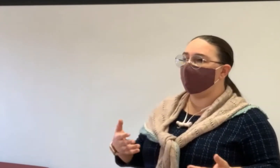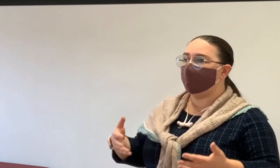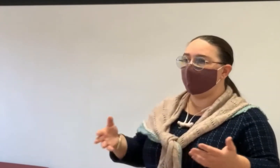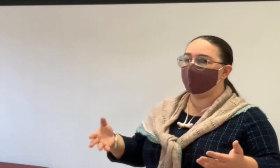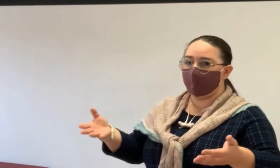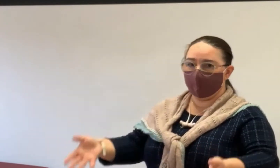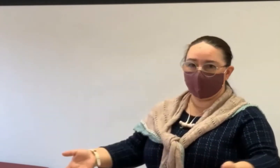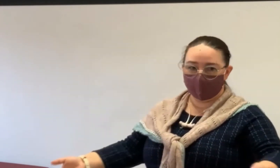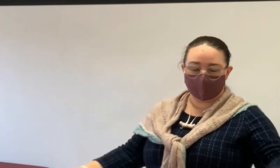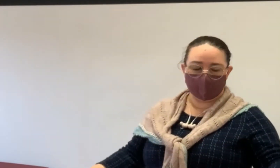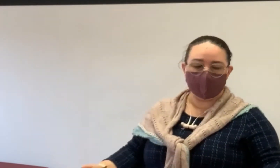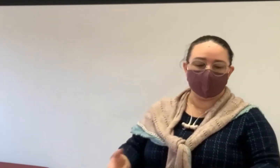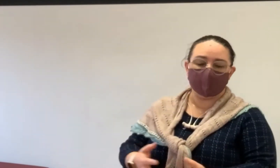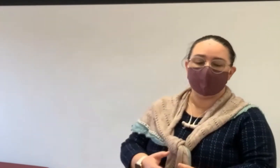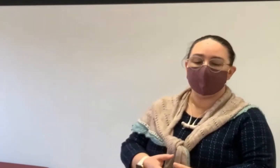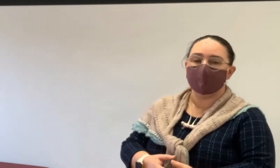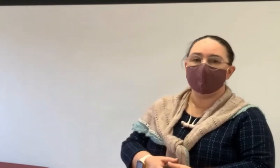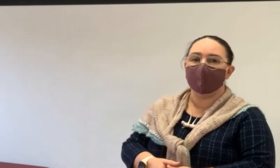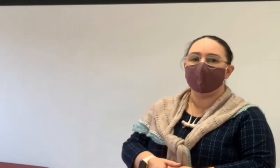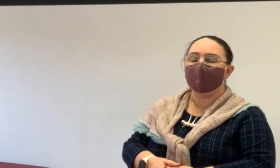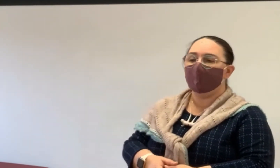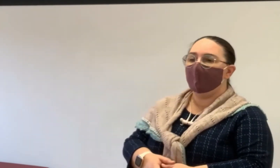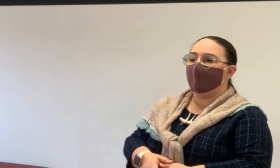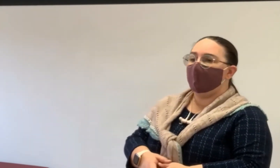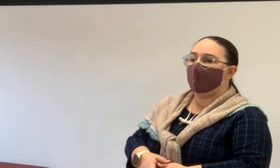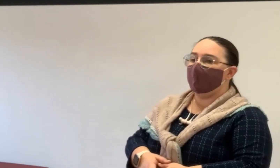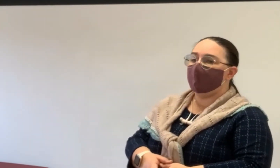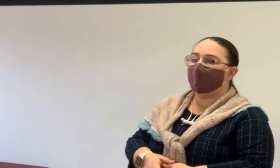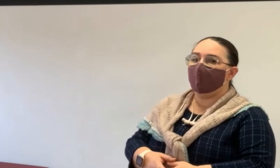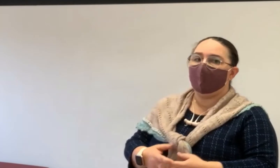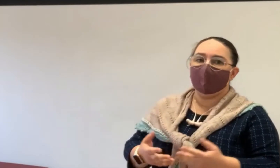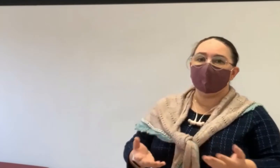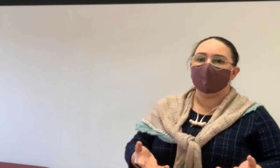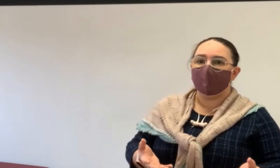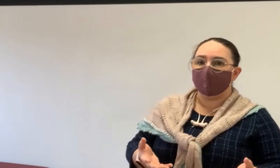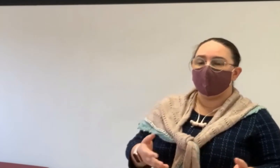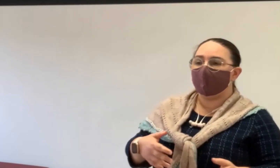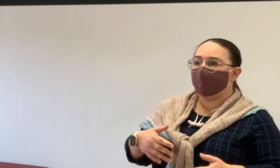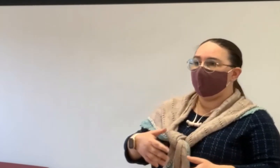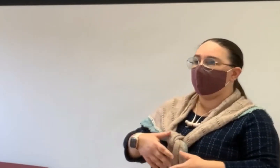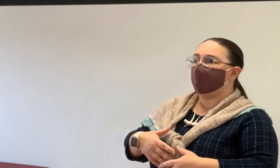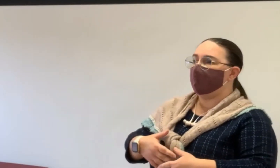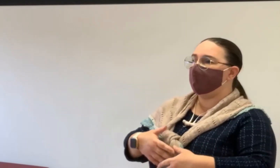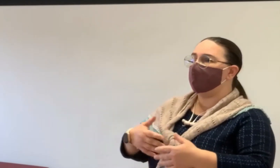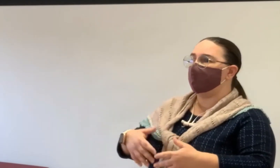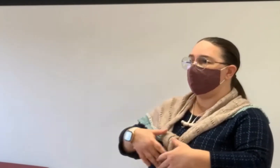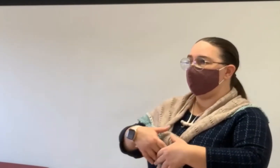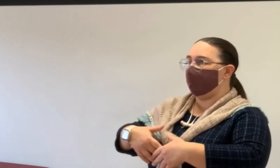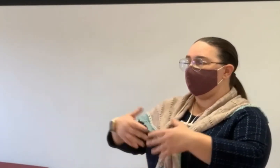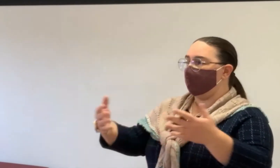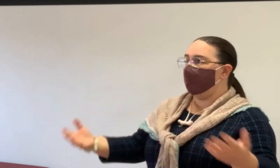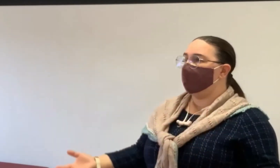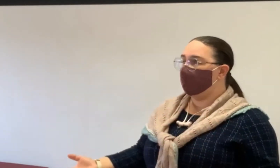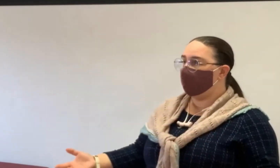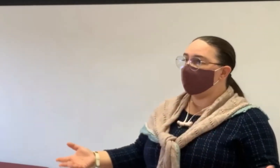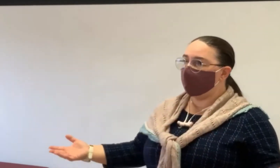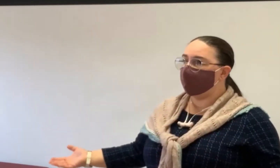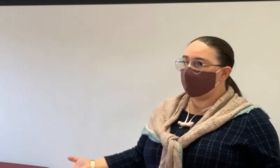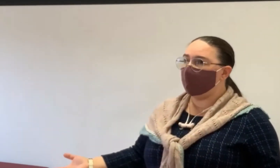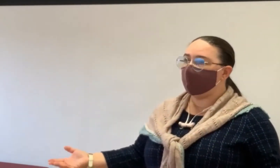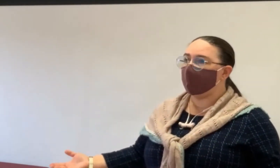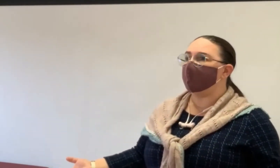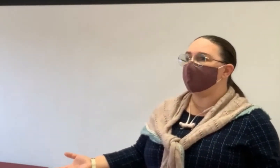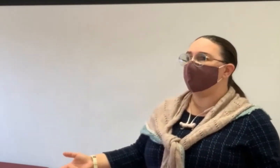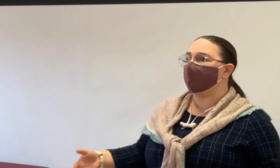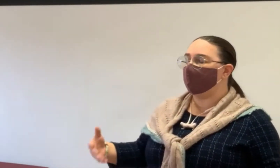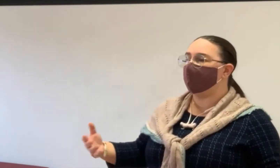A lot of what we do, including this presentation today, is about education. It's about making sure that more of